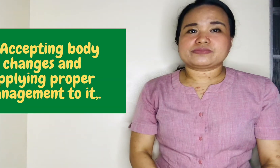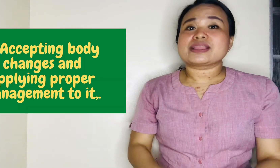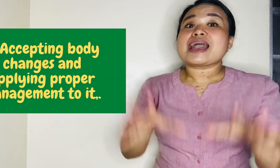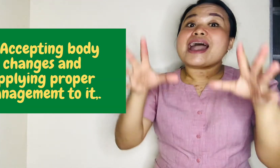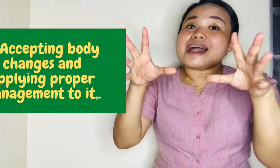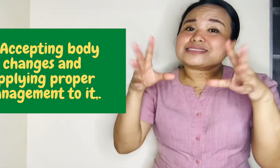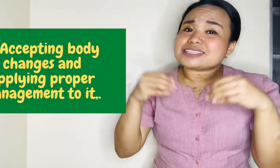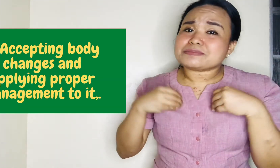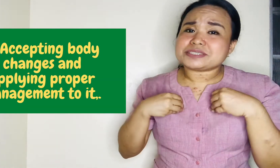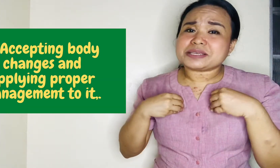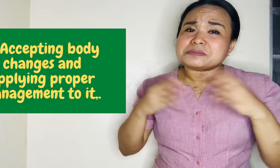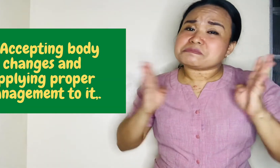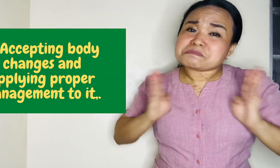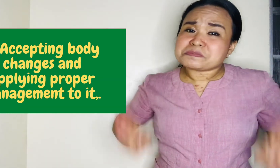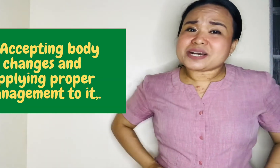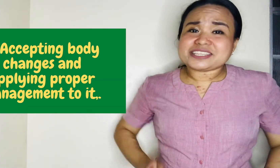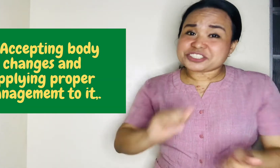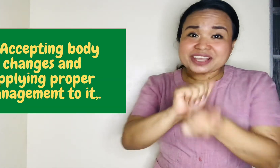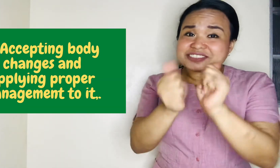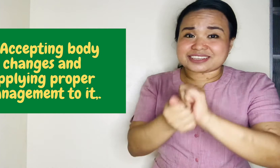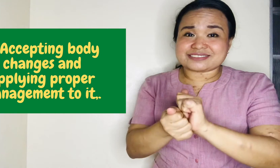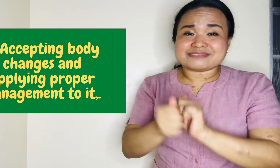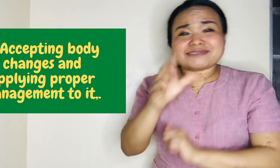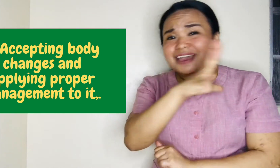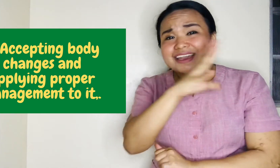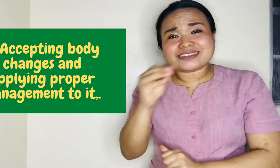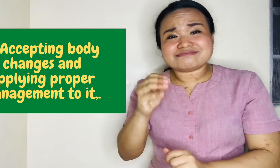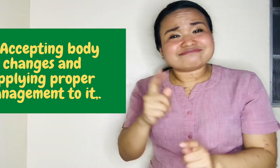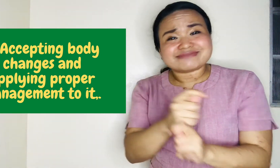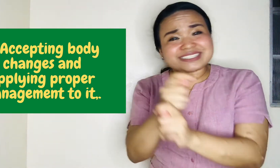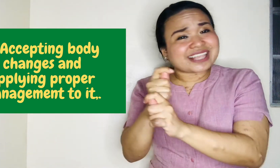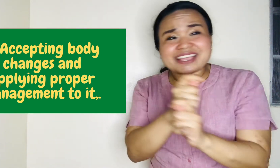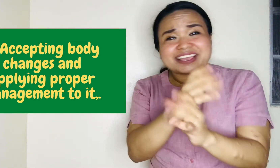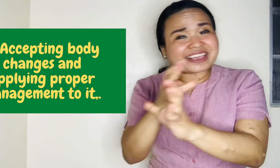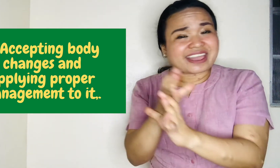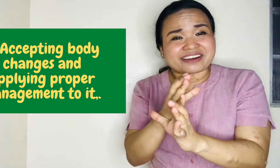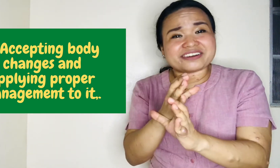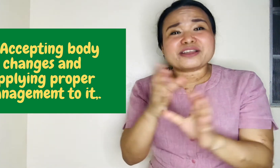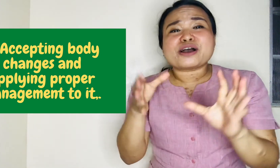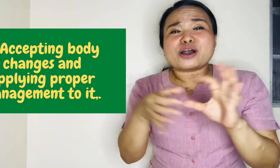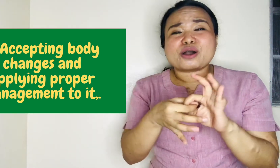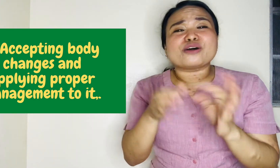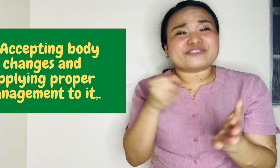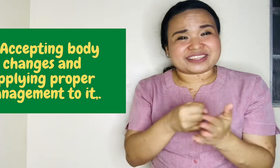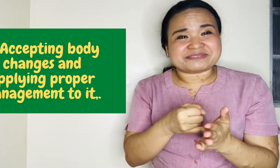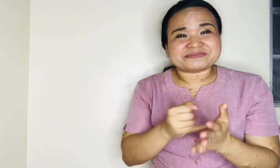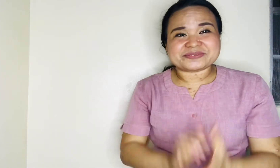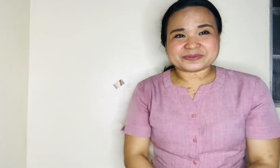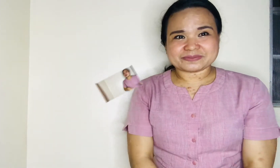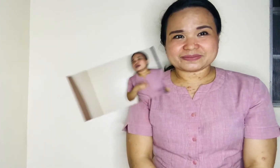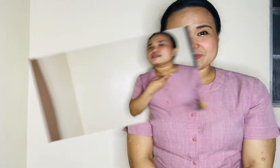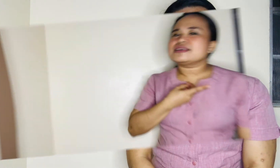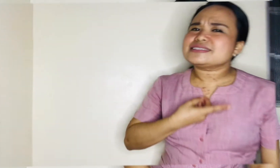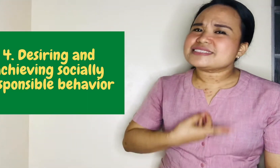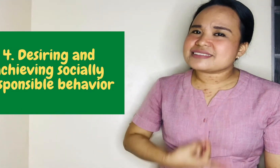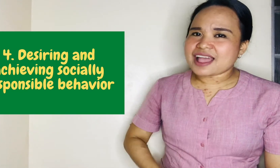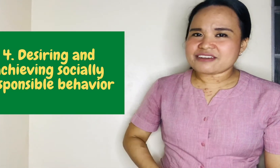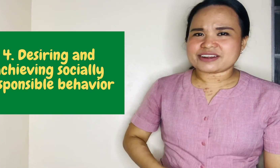Accepting body changes and taking care of it. Desiring